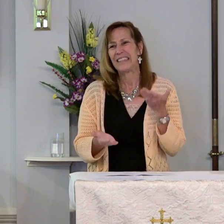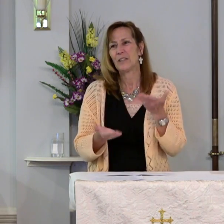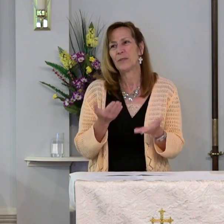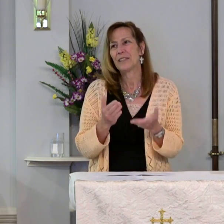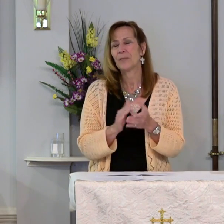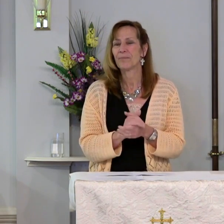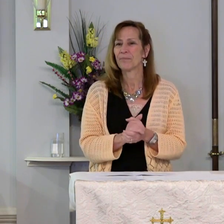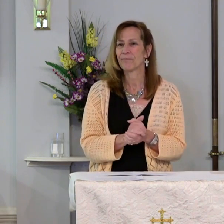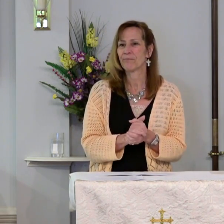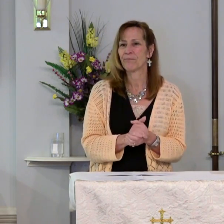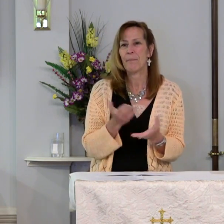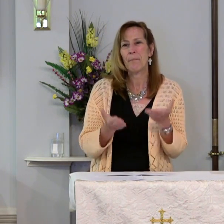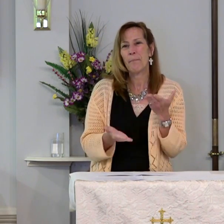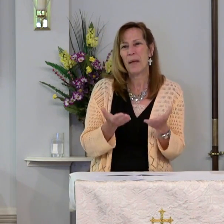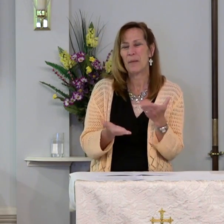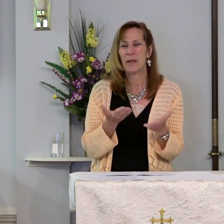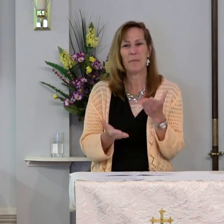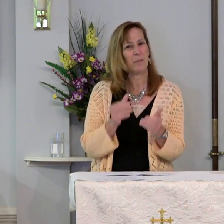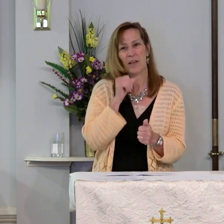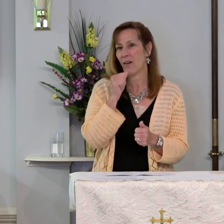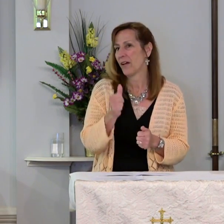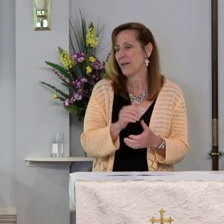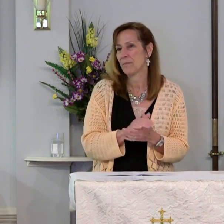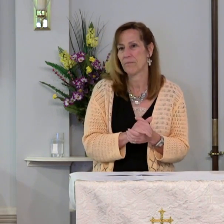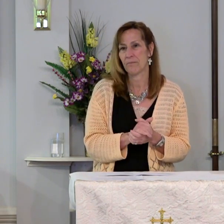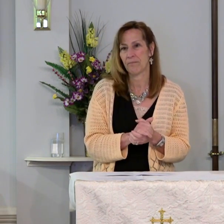maybe maybe not.